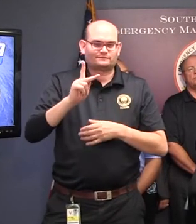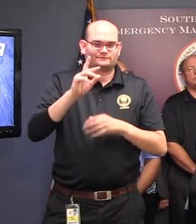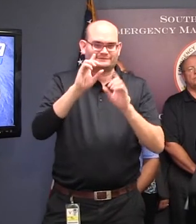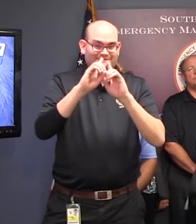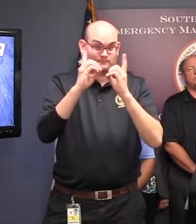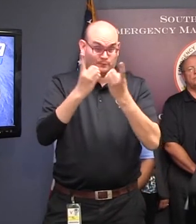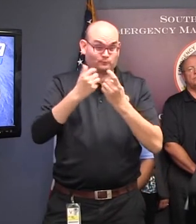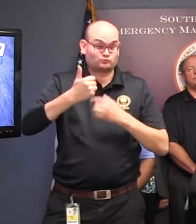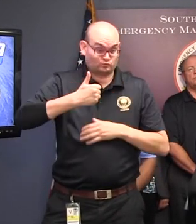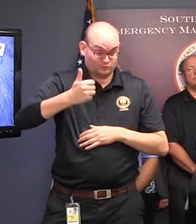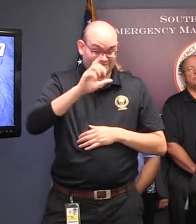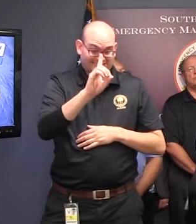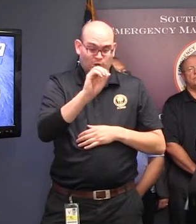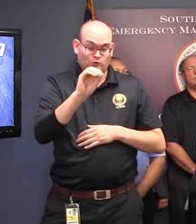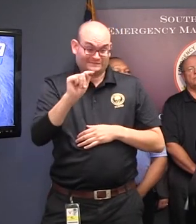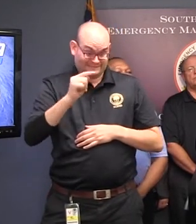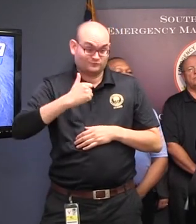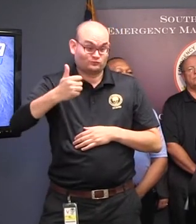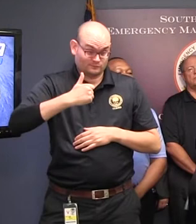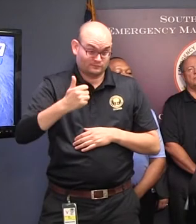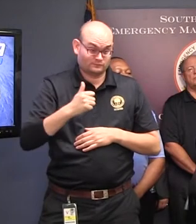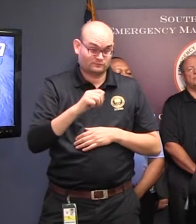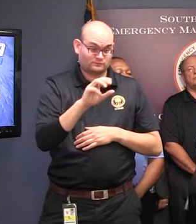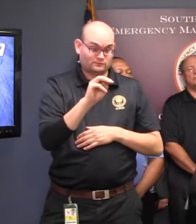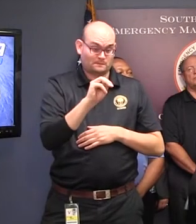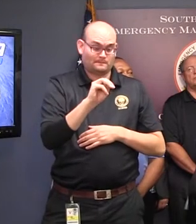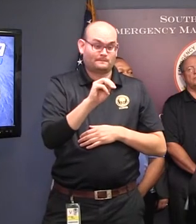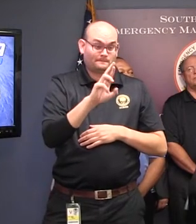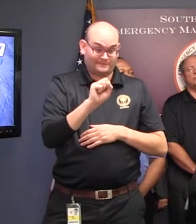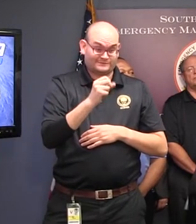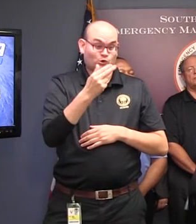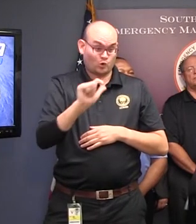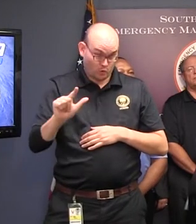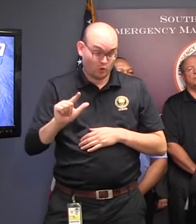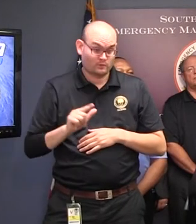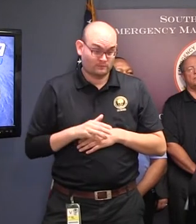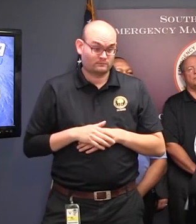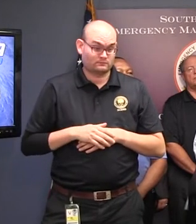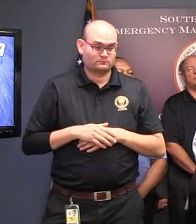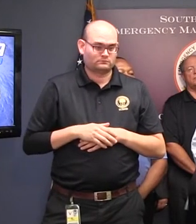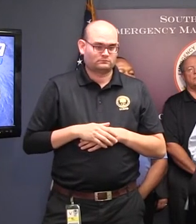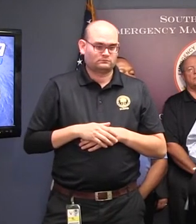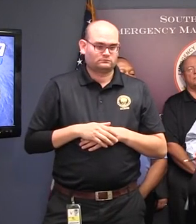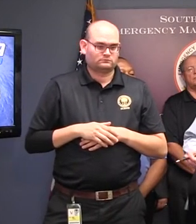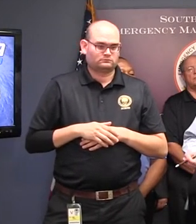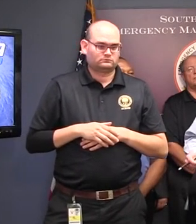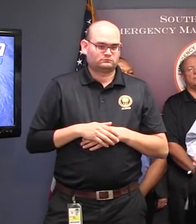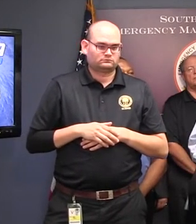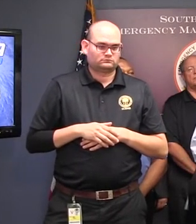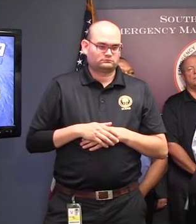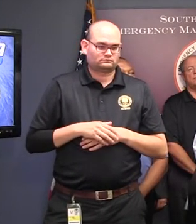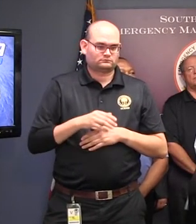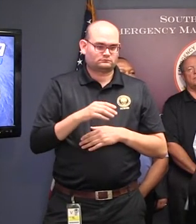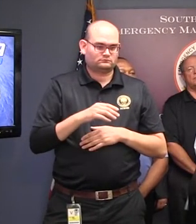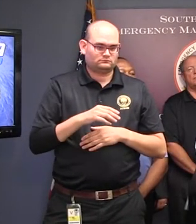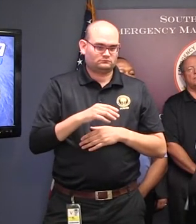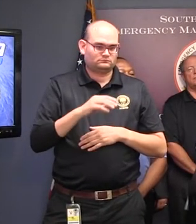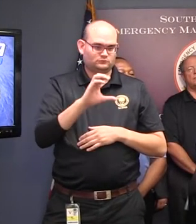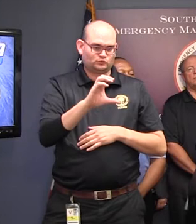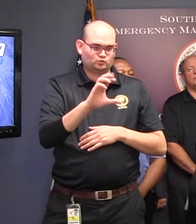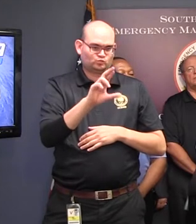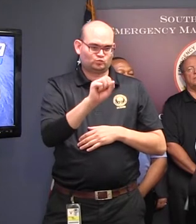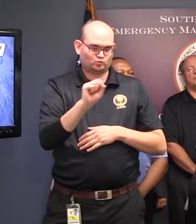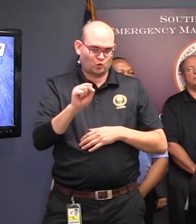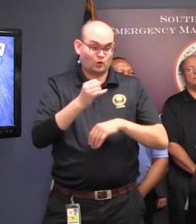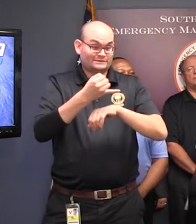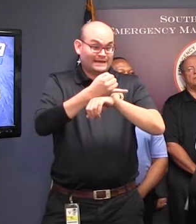to immediately suspend the tolls, that is the fees for the Cross Island Parkway that's located on Hilton Head Island.